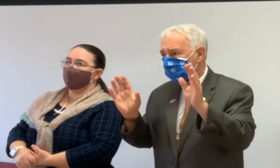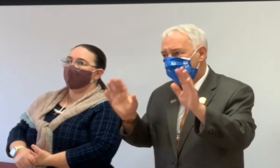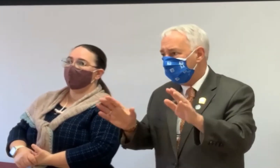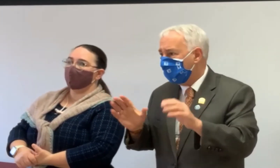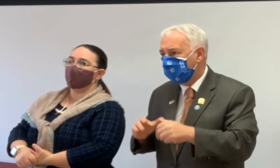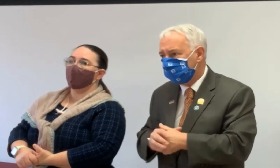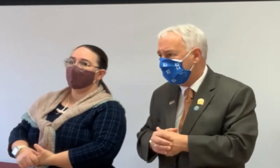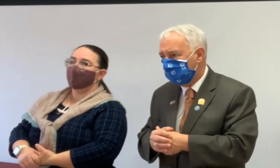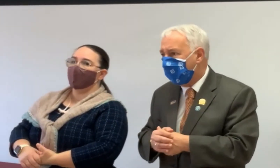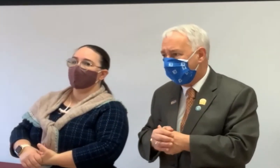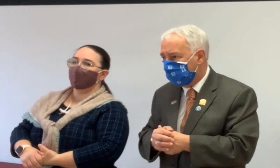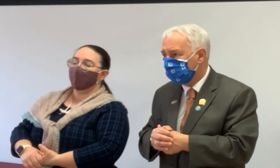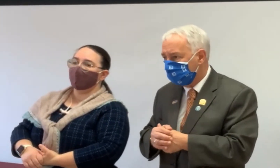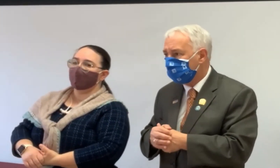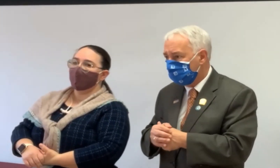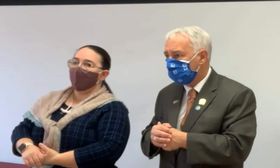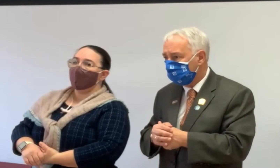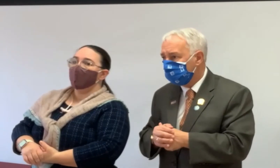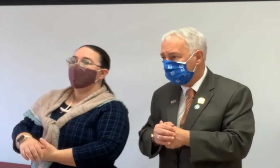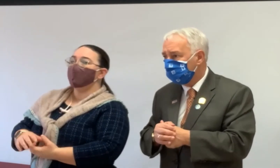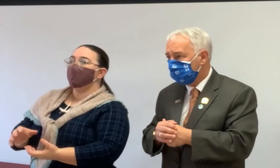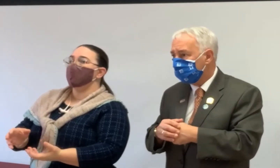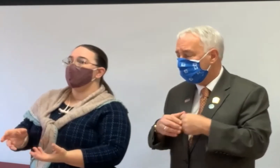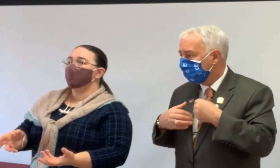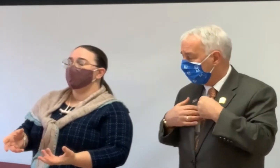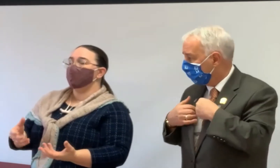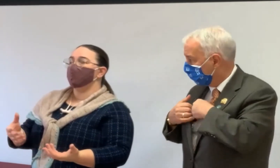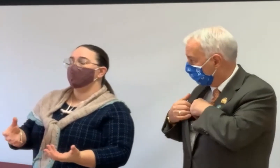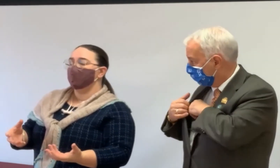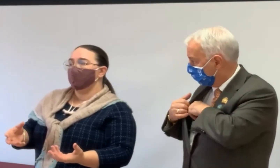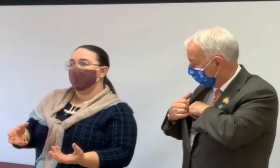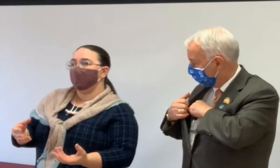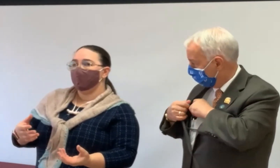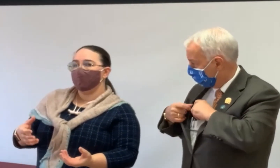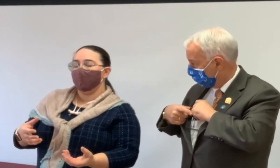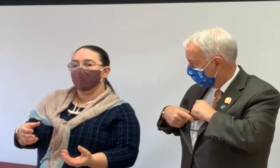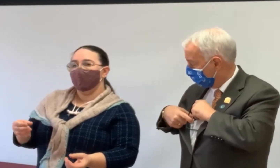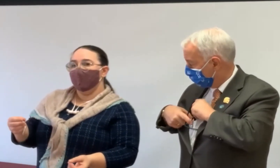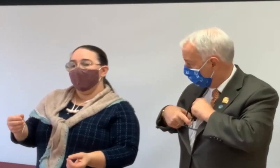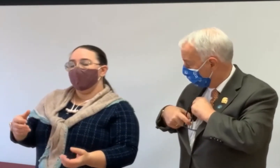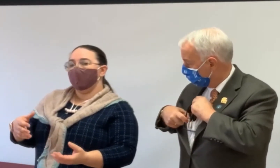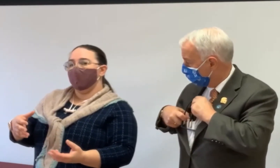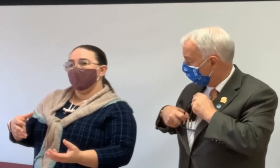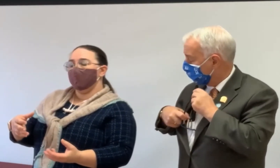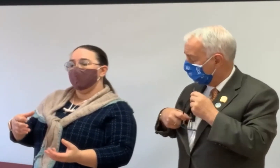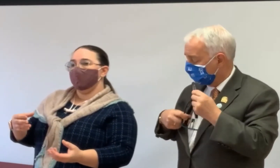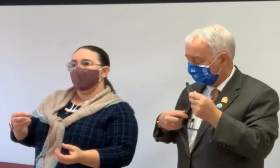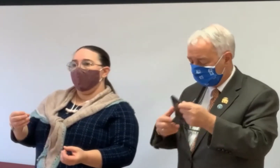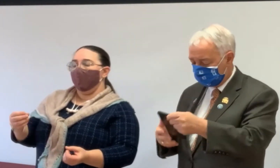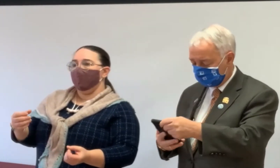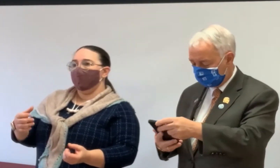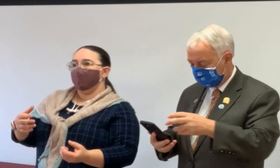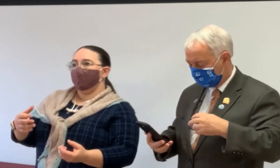So it works either way. And they do consider the condition of the property as well, because